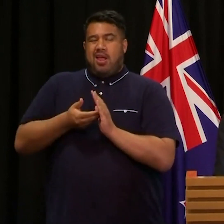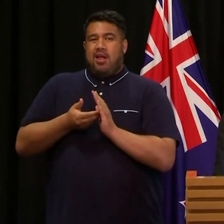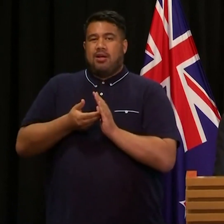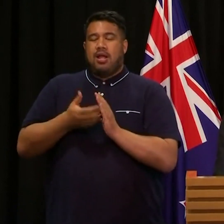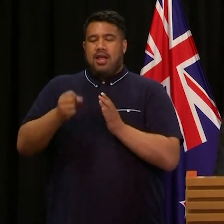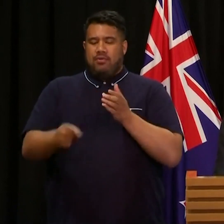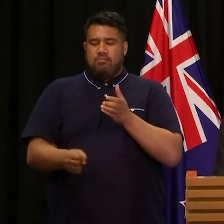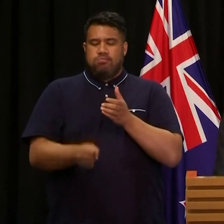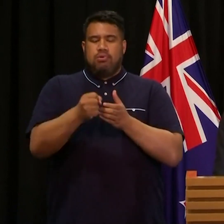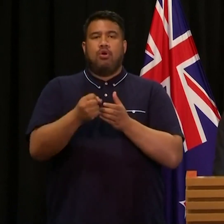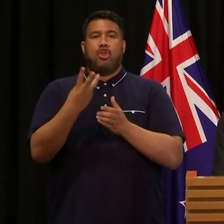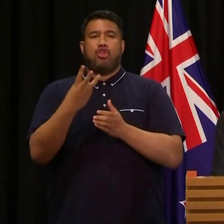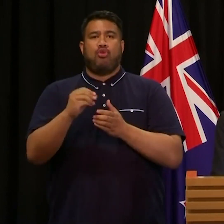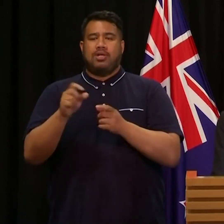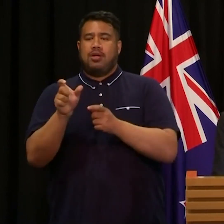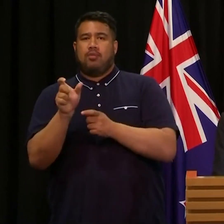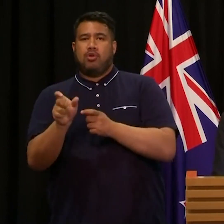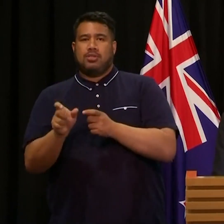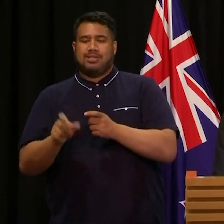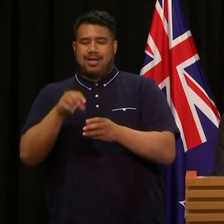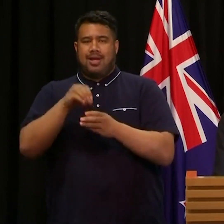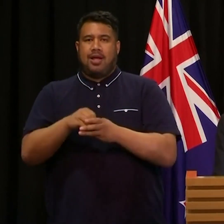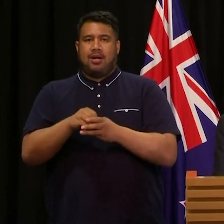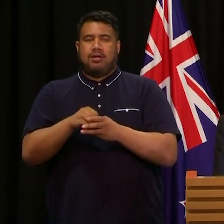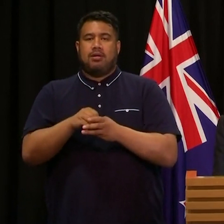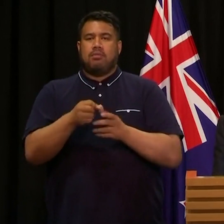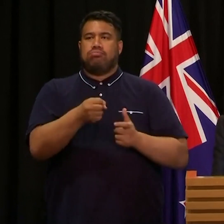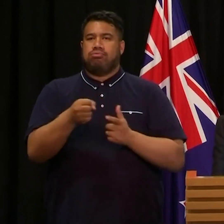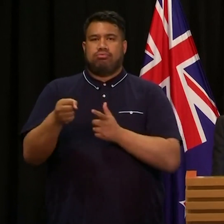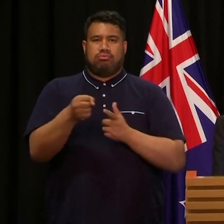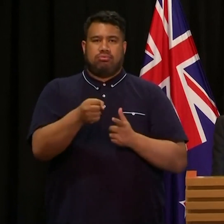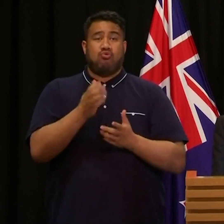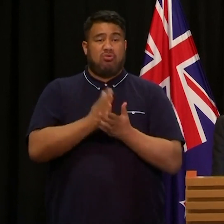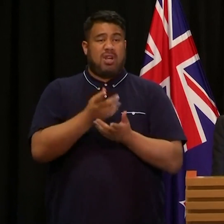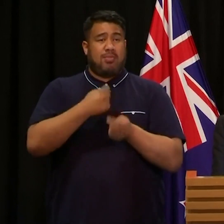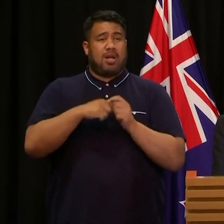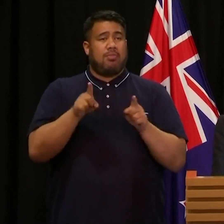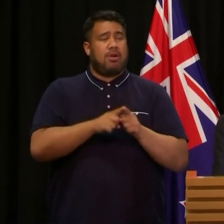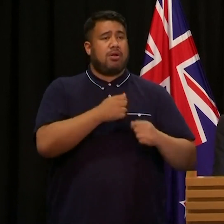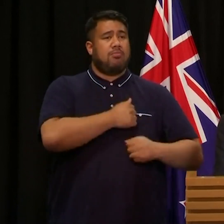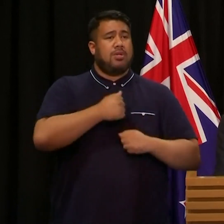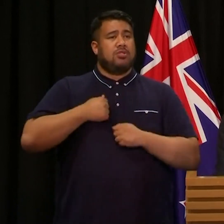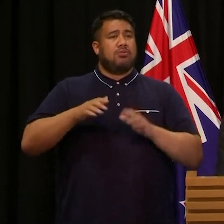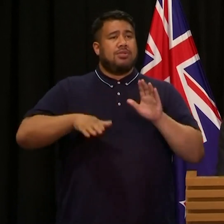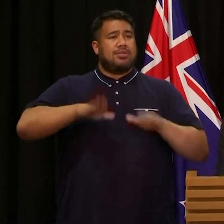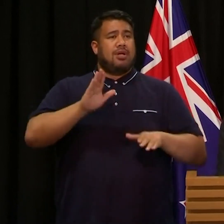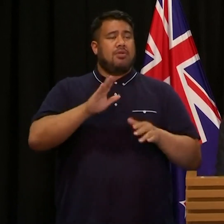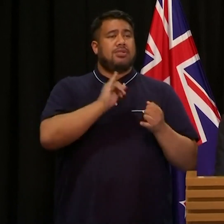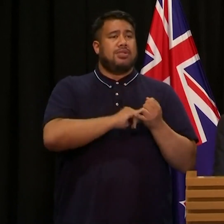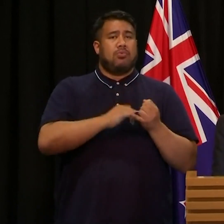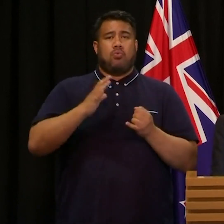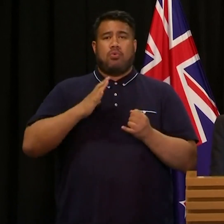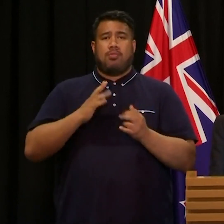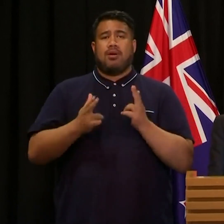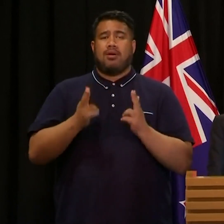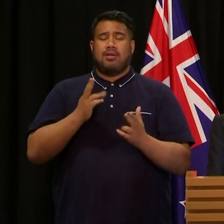30-plus round magazines, essentially turning them into military-style semi-automatic weapons.